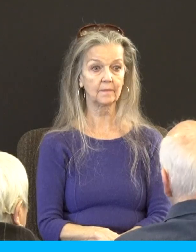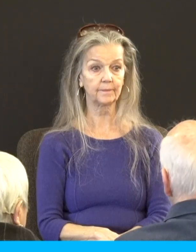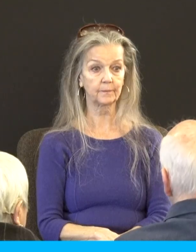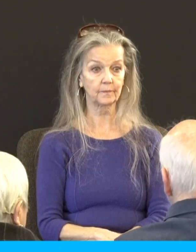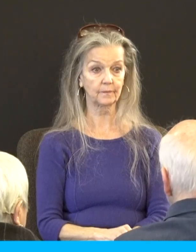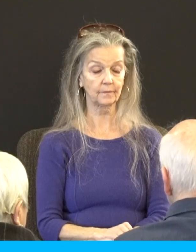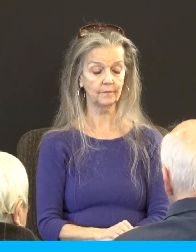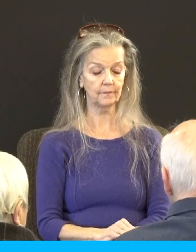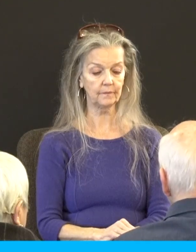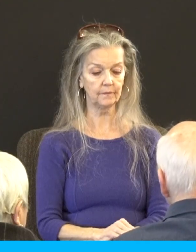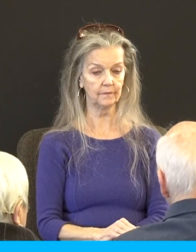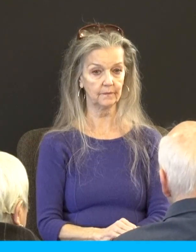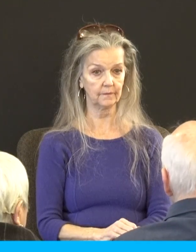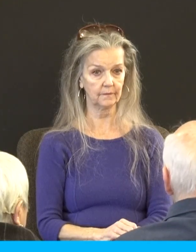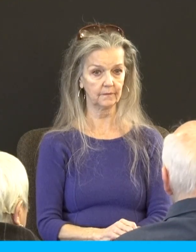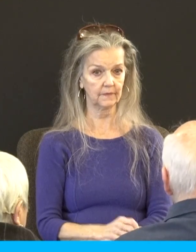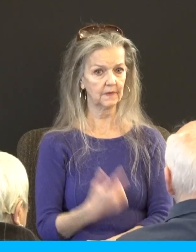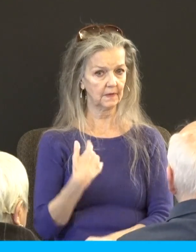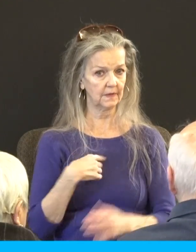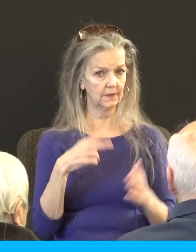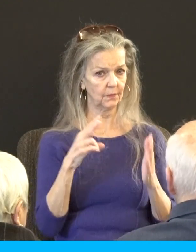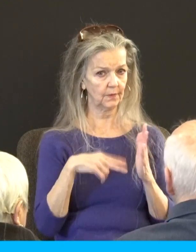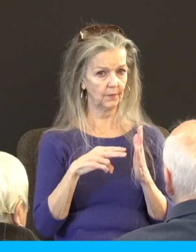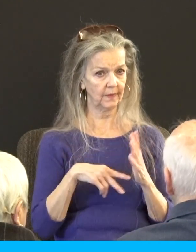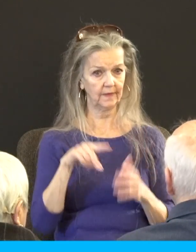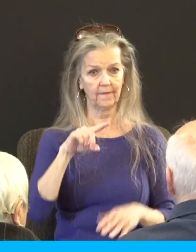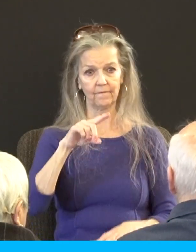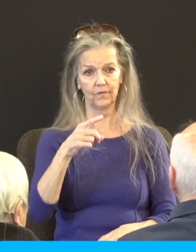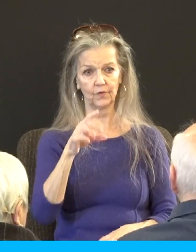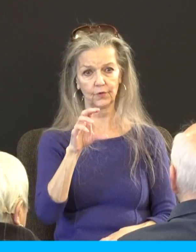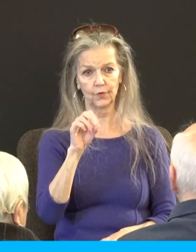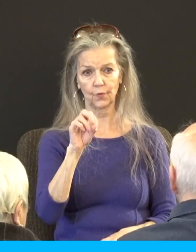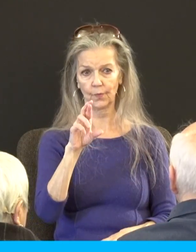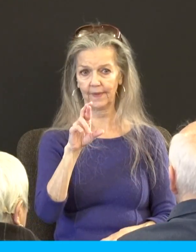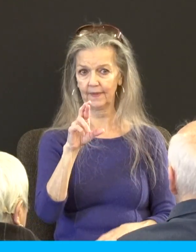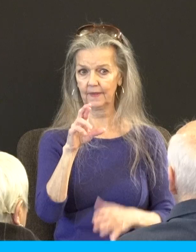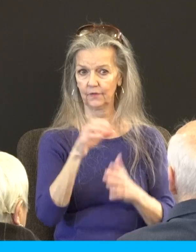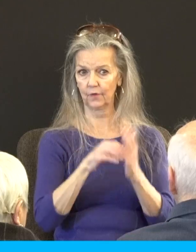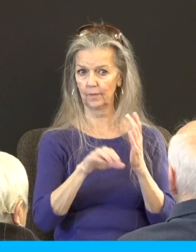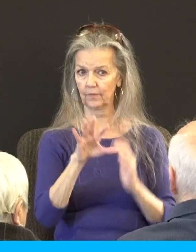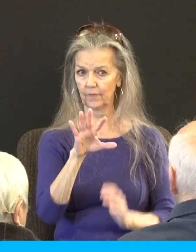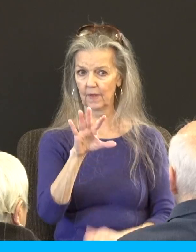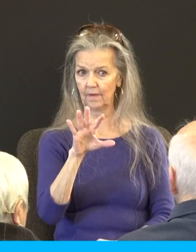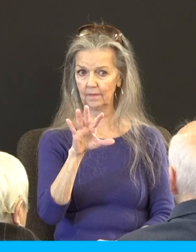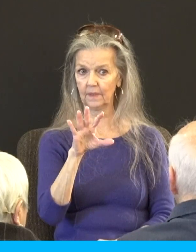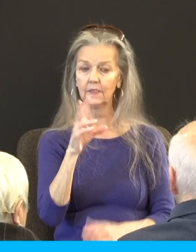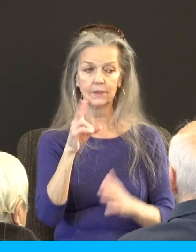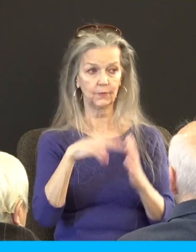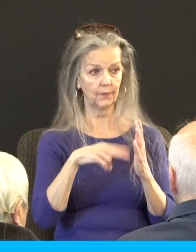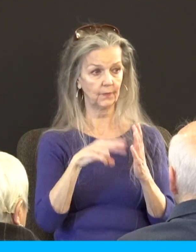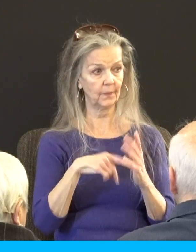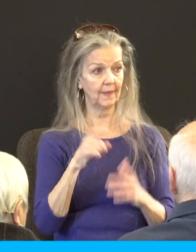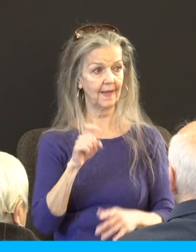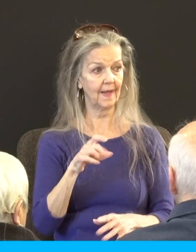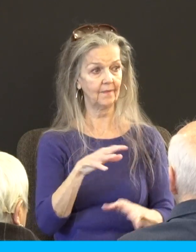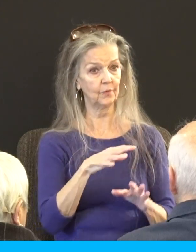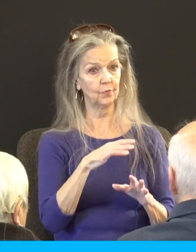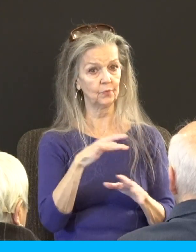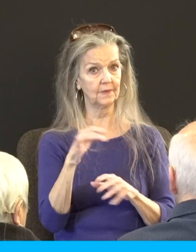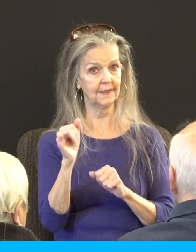Did we read 1 Corinthians 5? Did we? Did we read when he said you'd have to leave the planet, not the company